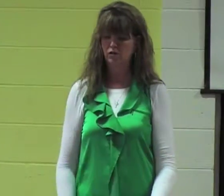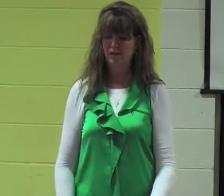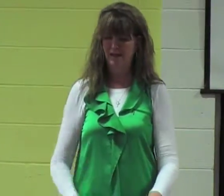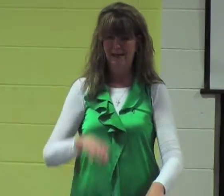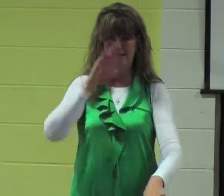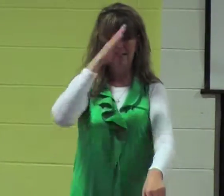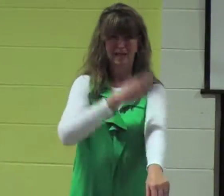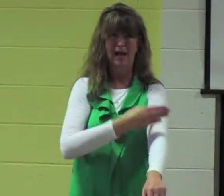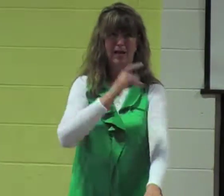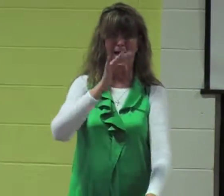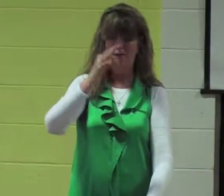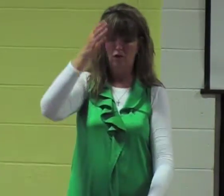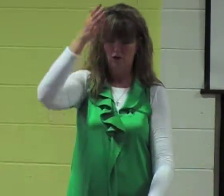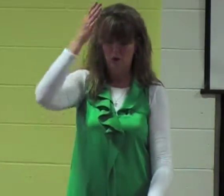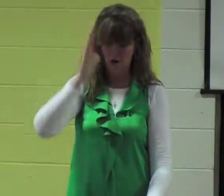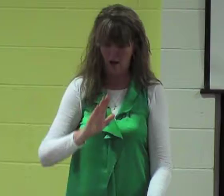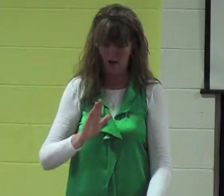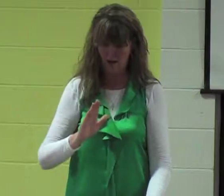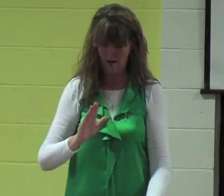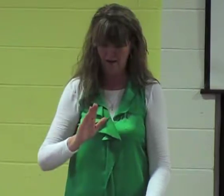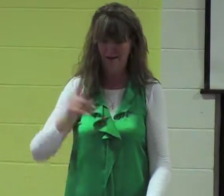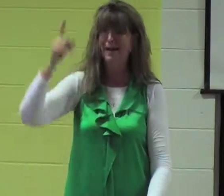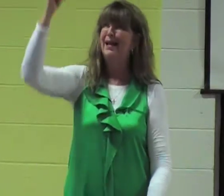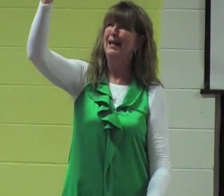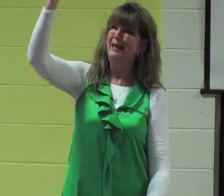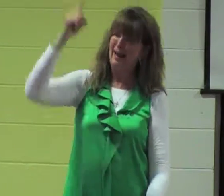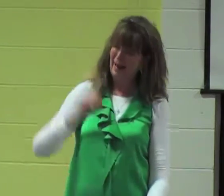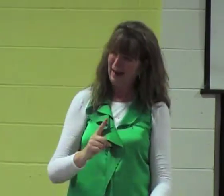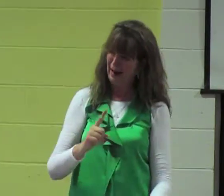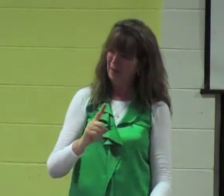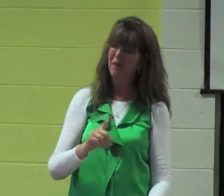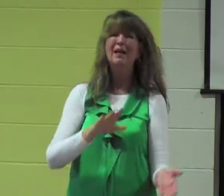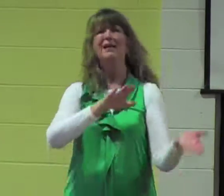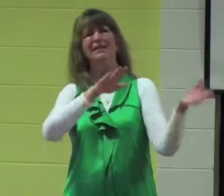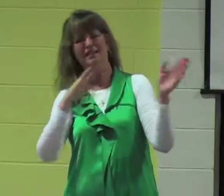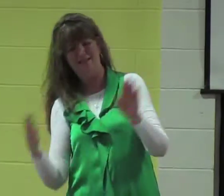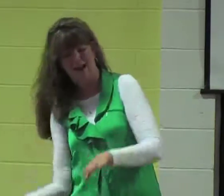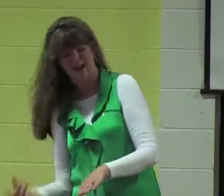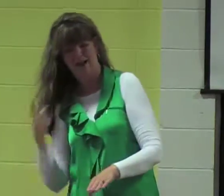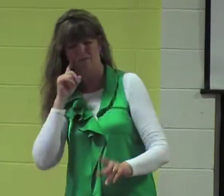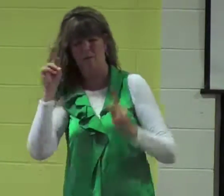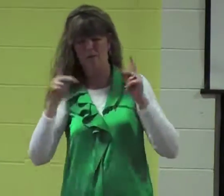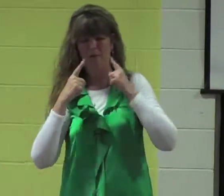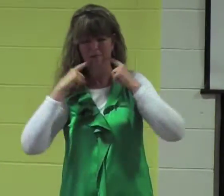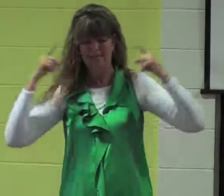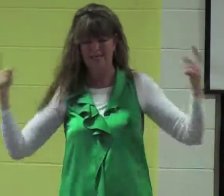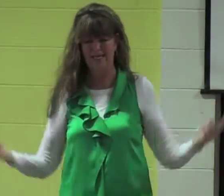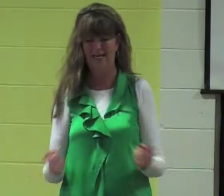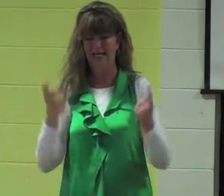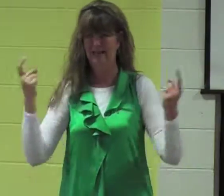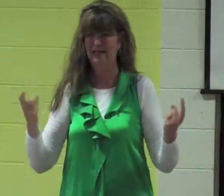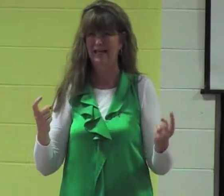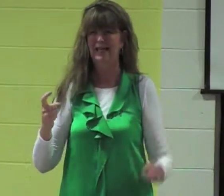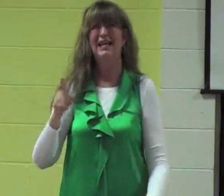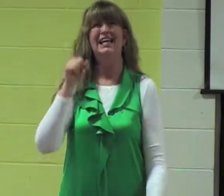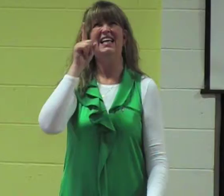Foolish. The Son of God would willingly die for sinners,